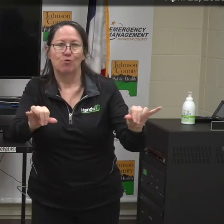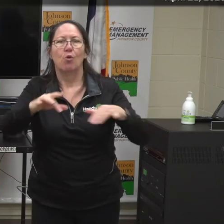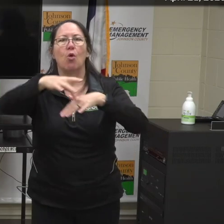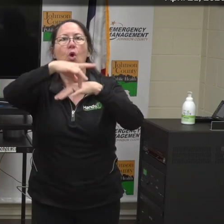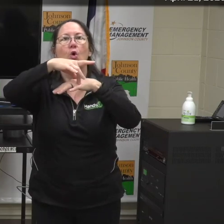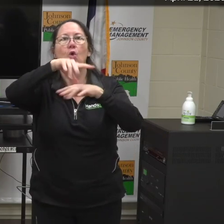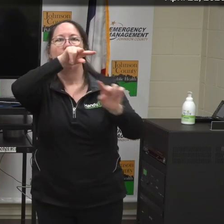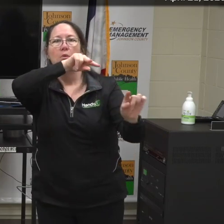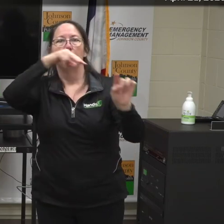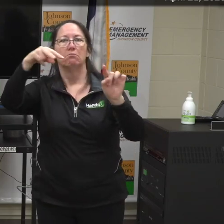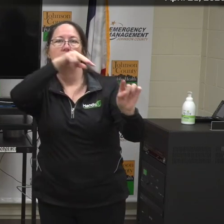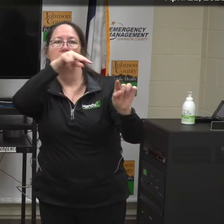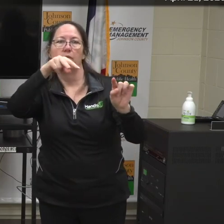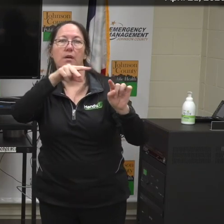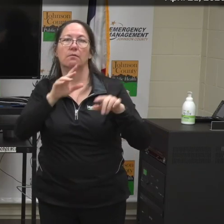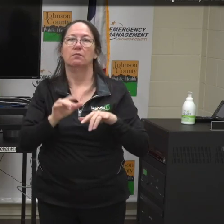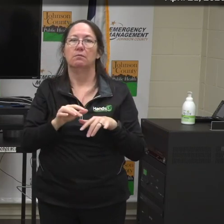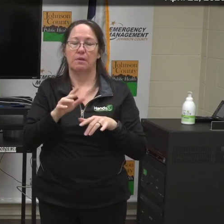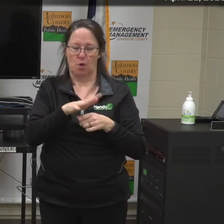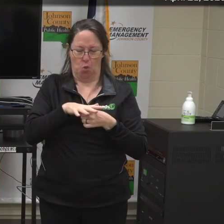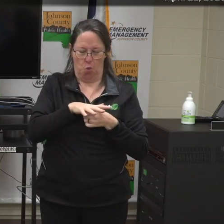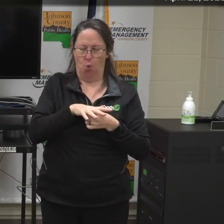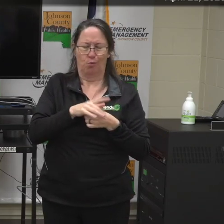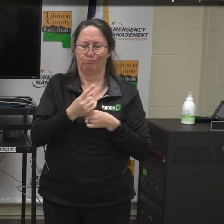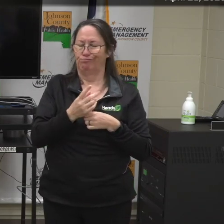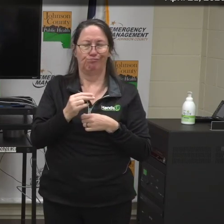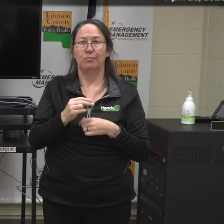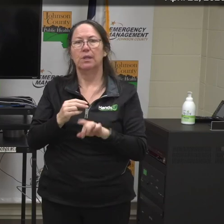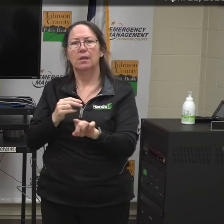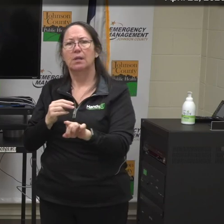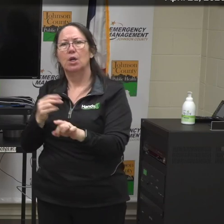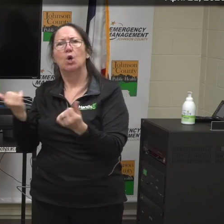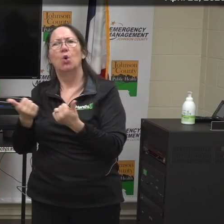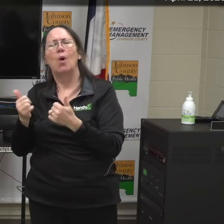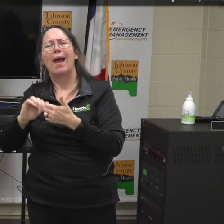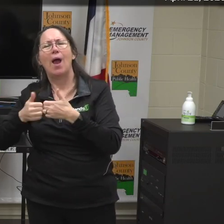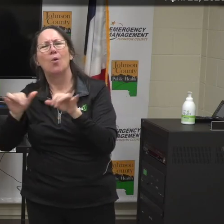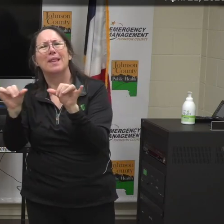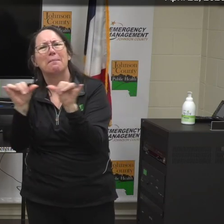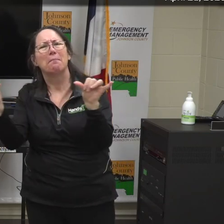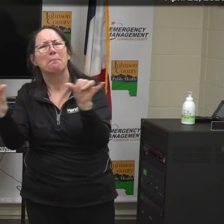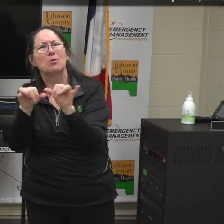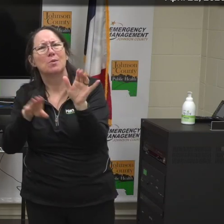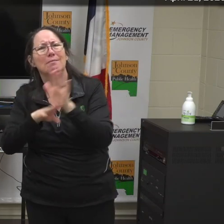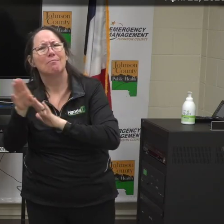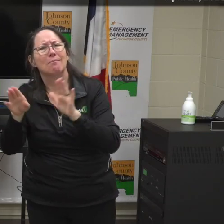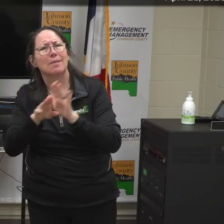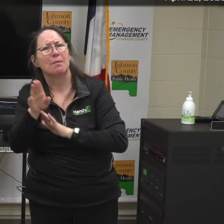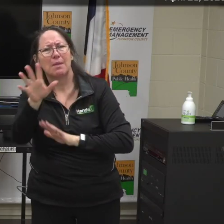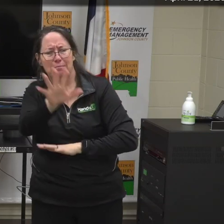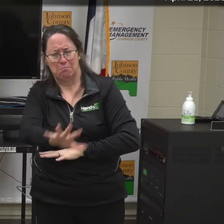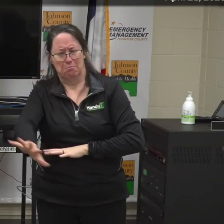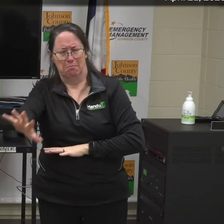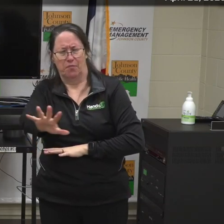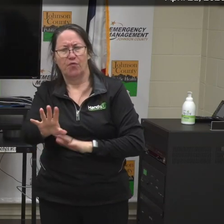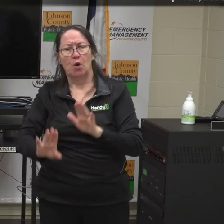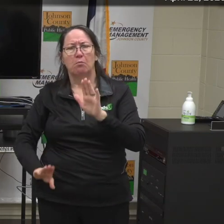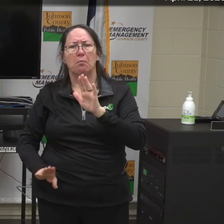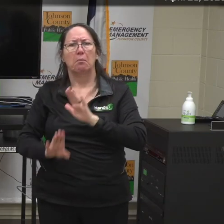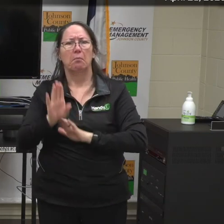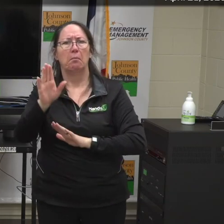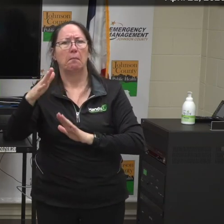picture of that than we do locally. Yeah. Do you know what matrix they're using to develop that estimate for a peak?